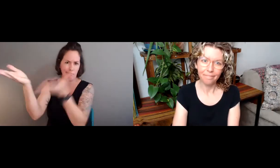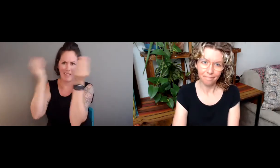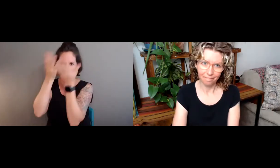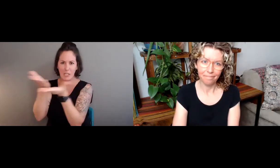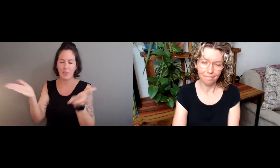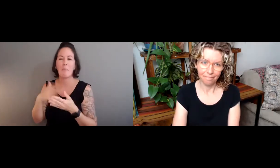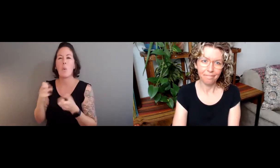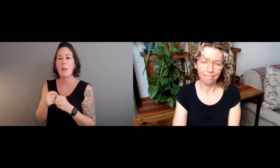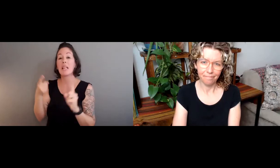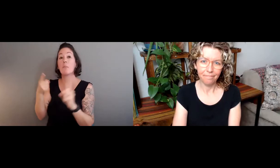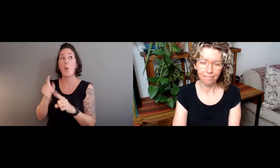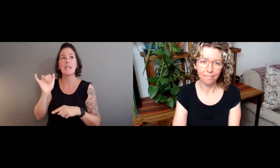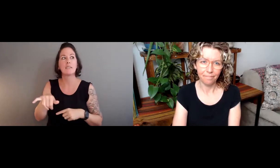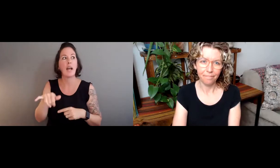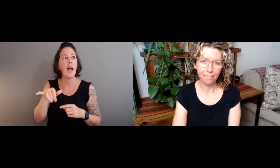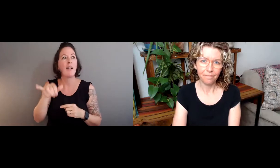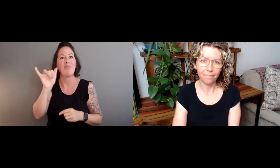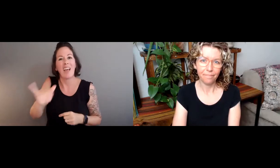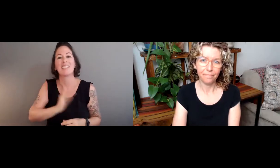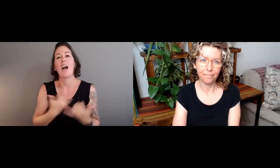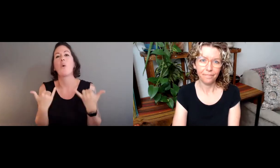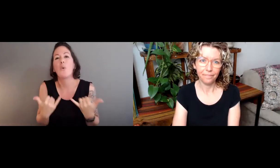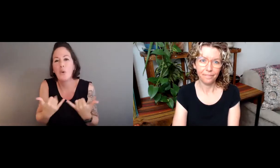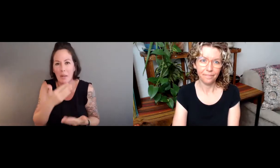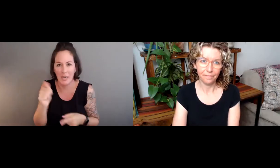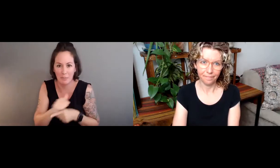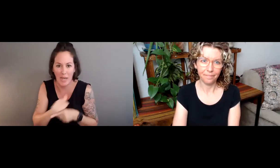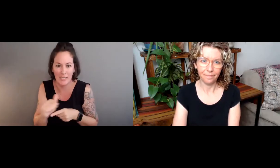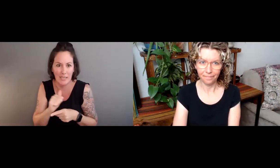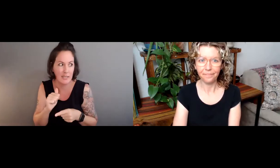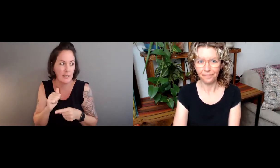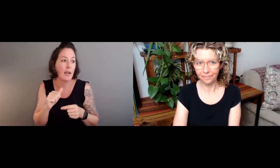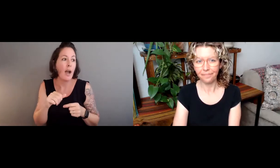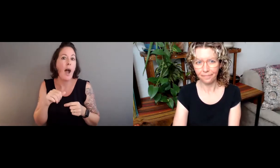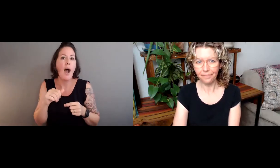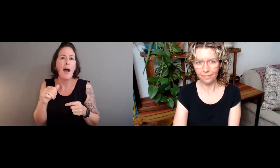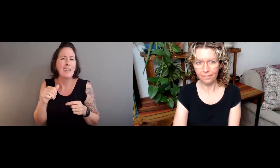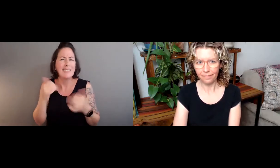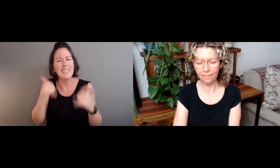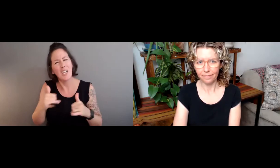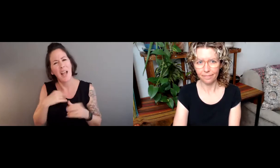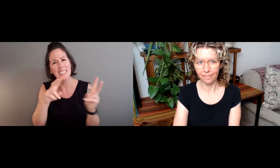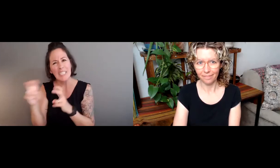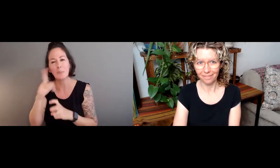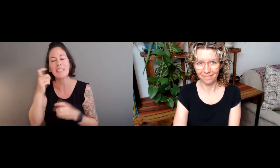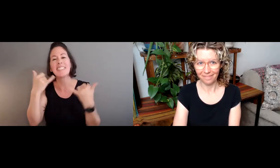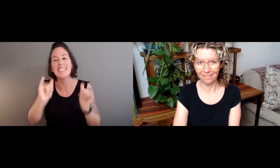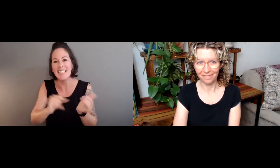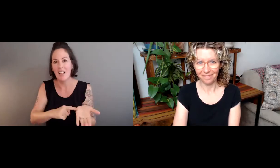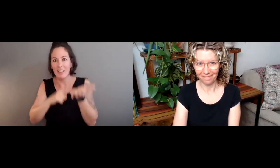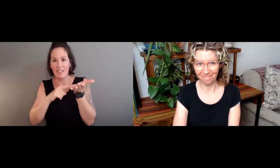some of the resources that we have online. But again, that's our current best practices.